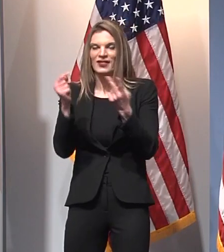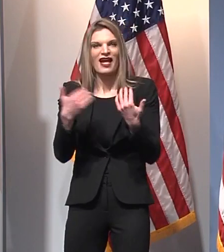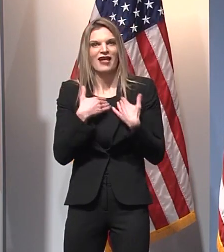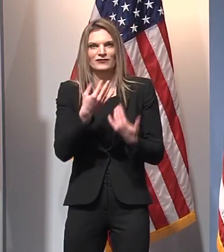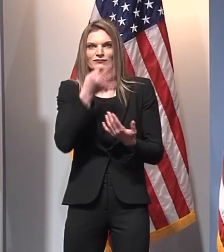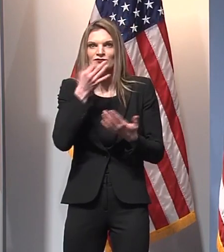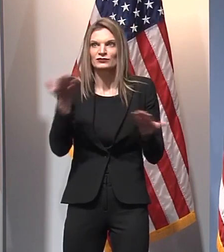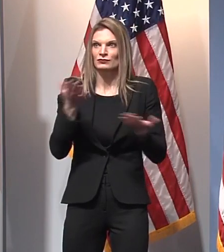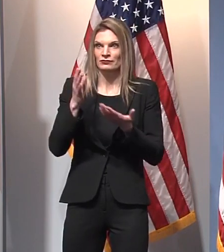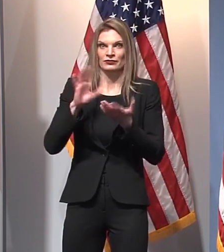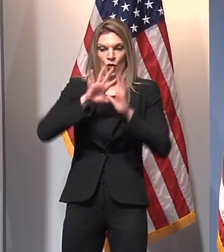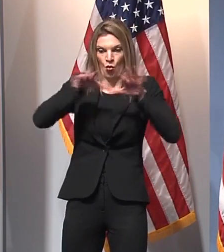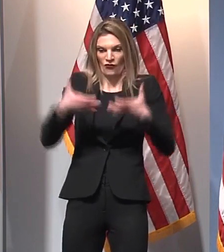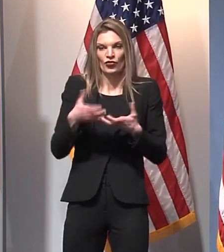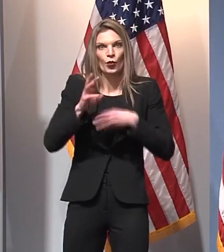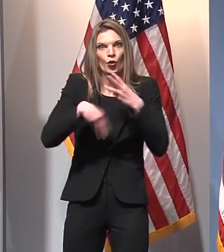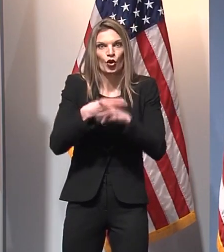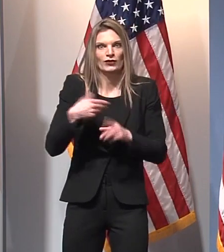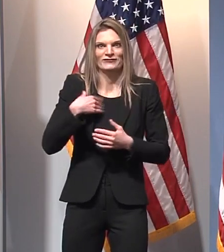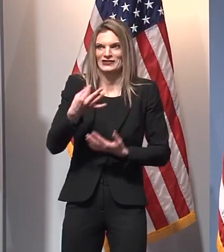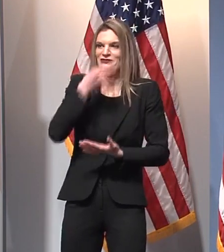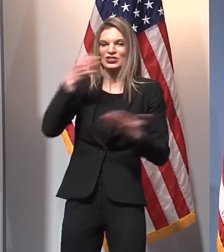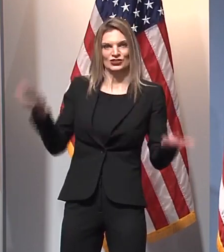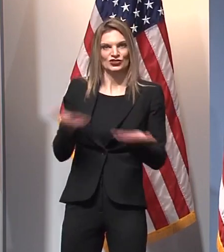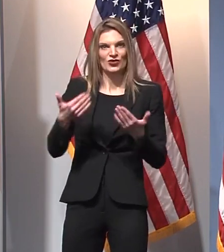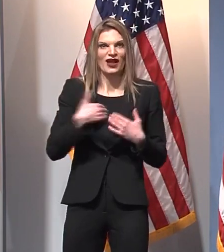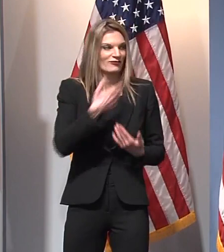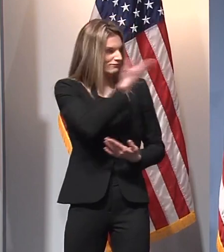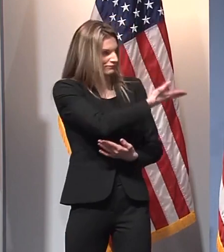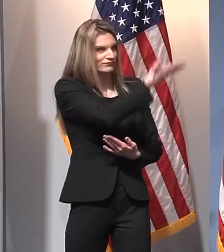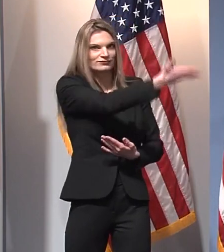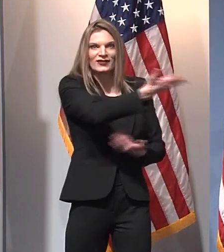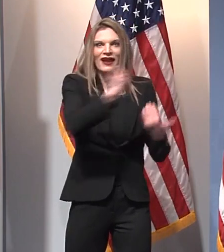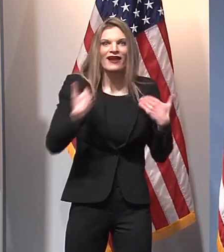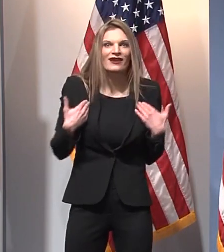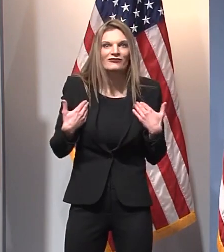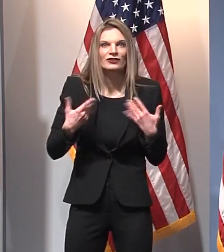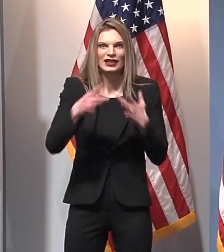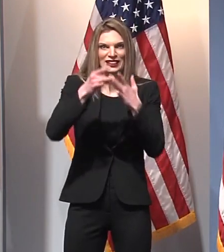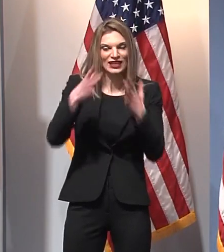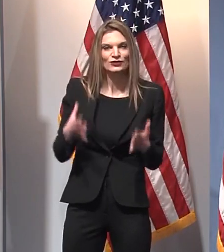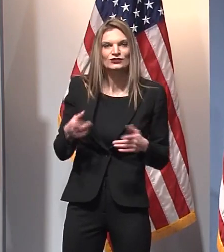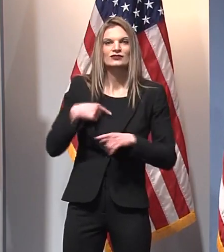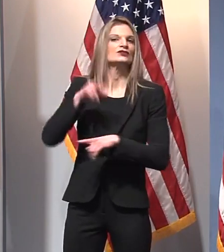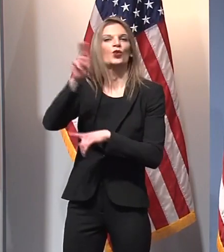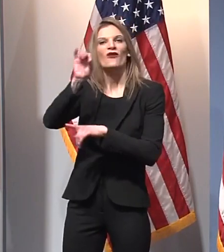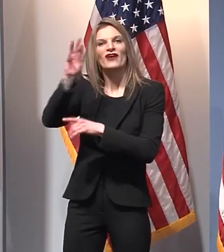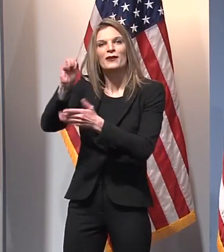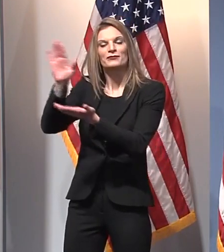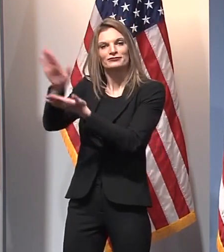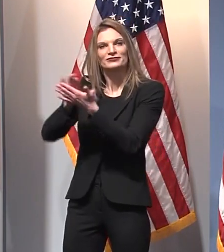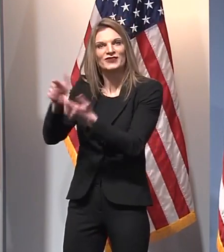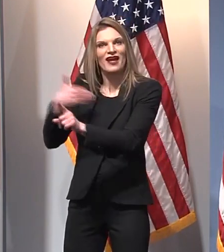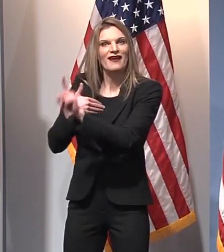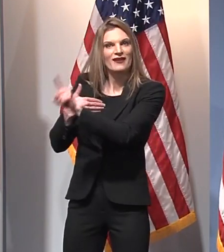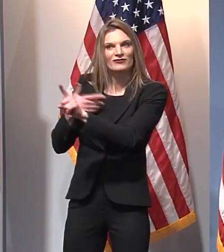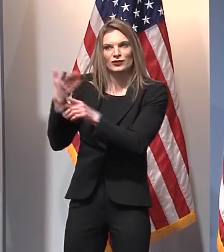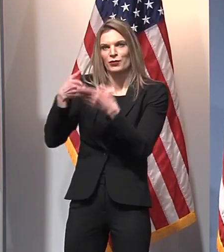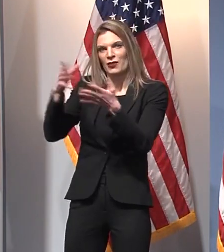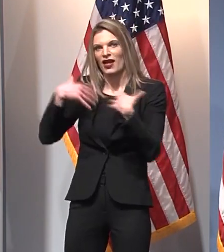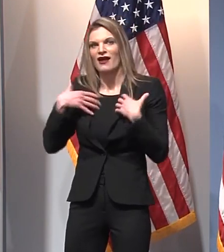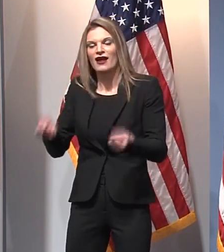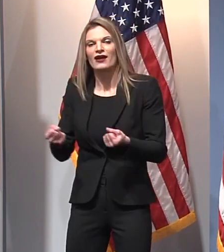Janae Khaldun, or it is Dr. K, or it is all of the phenomenal leaders of the University of Michigan School of Public Health,